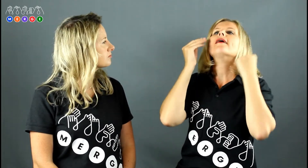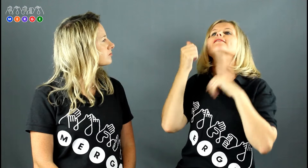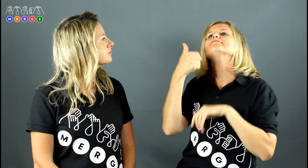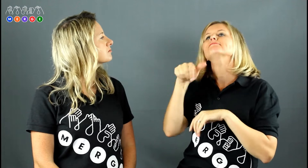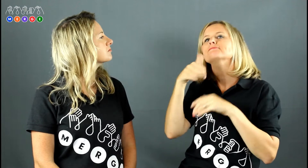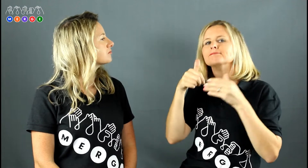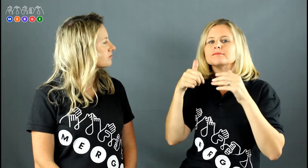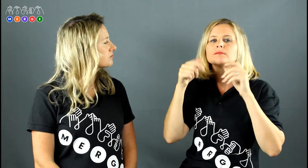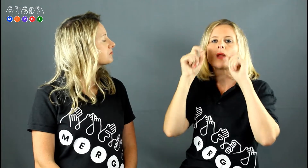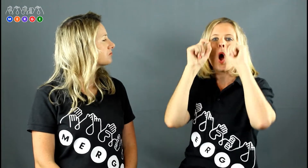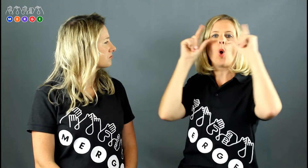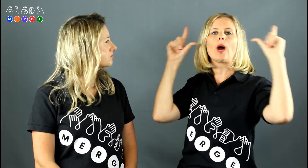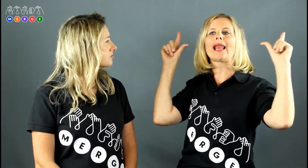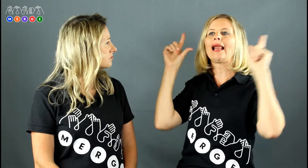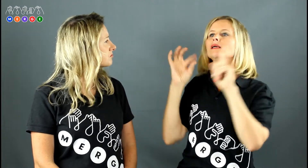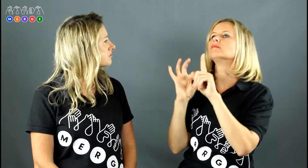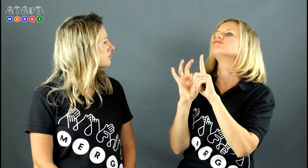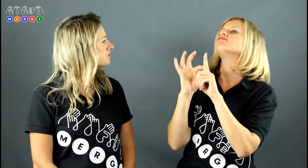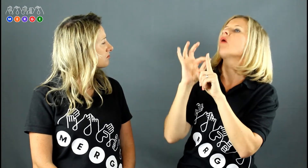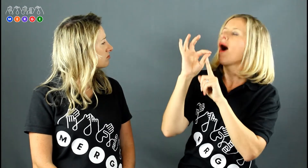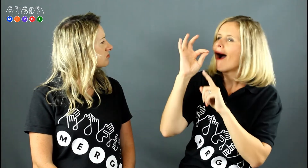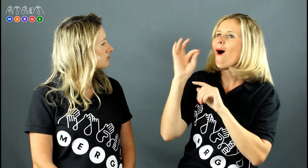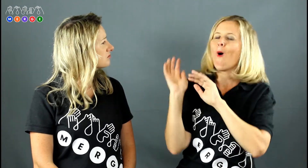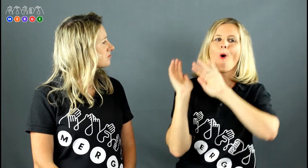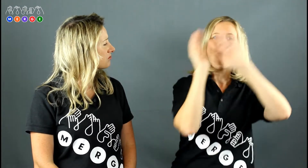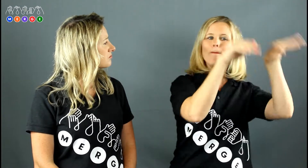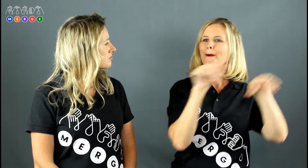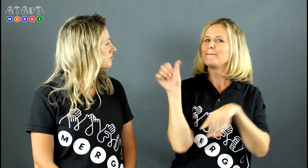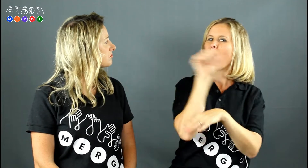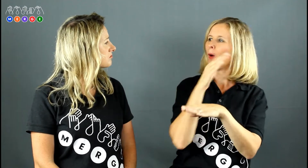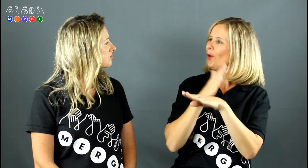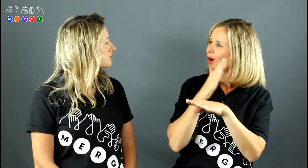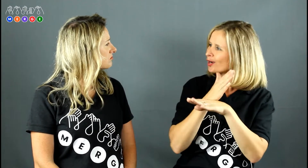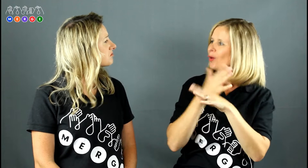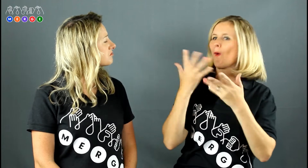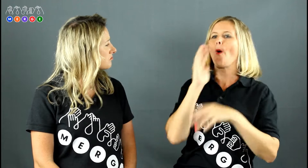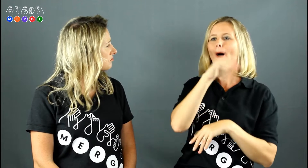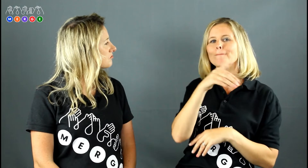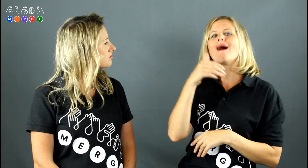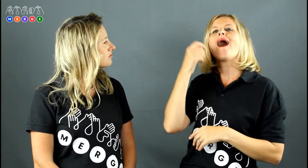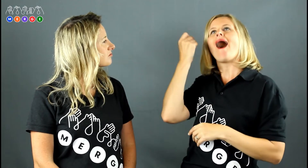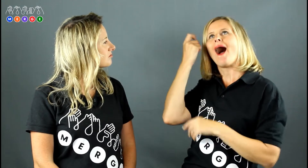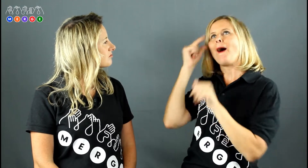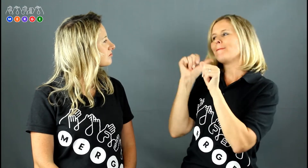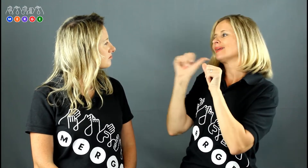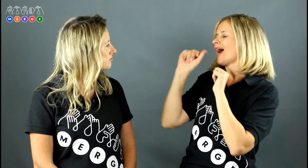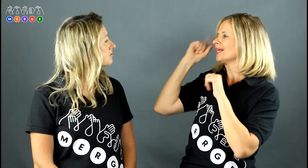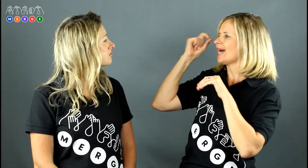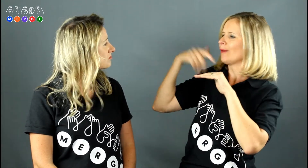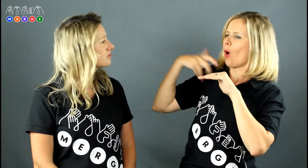with a Deaf person. So if they come along to the workshop, they can really gain an understanding of how to communicate. And also gain an awareness of the Deaf